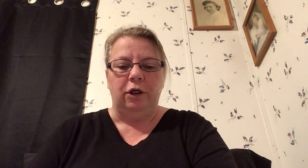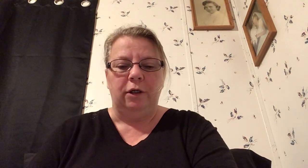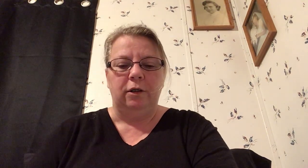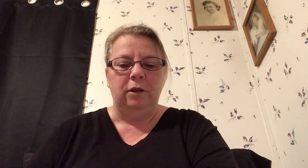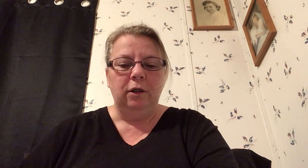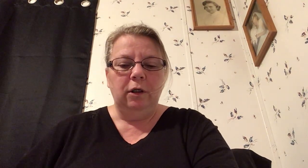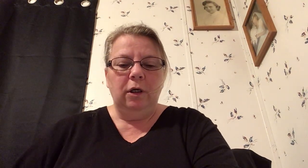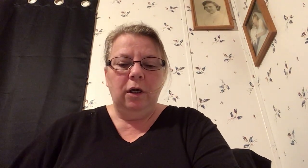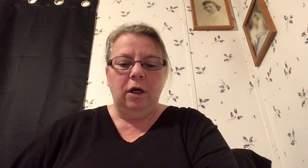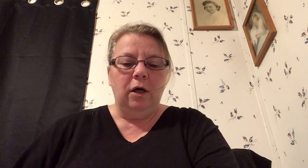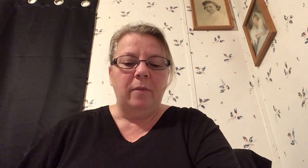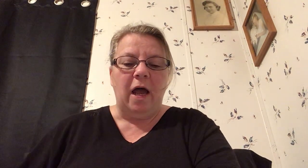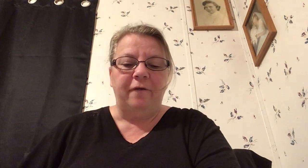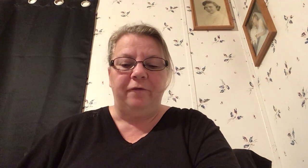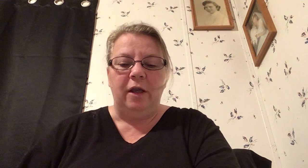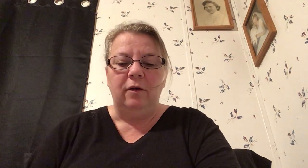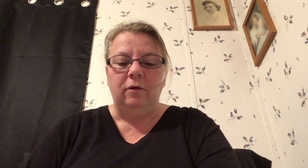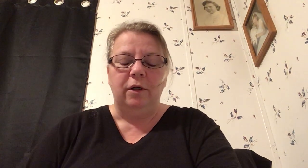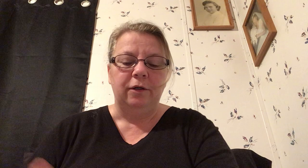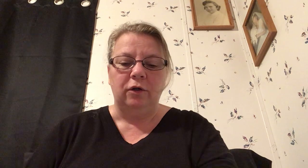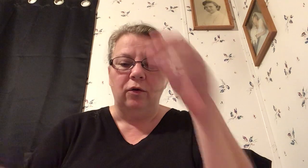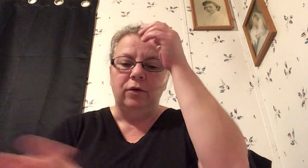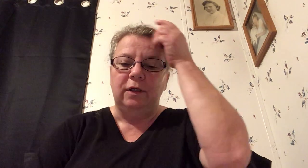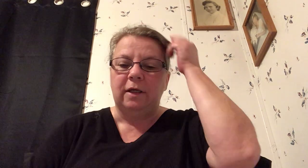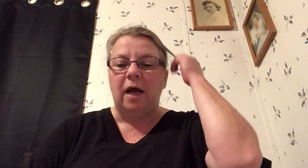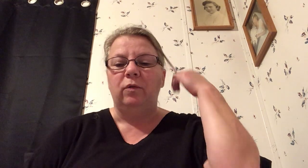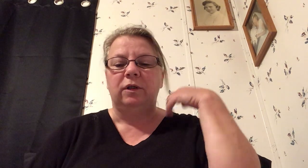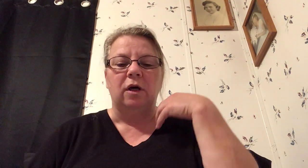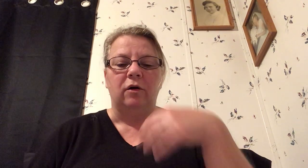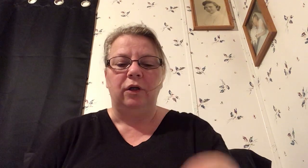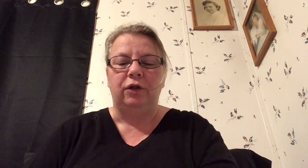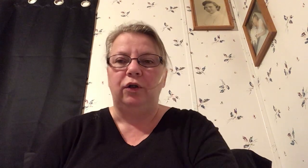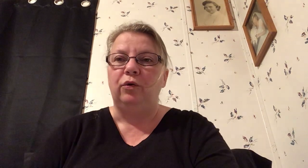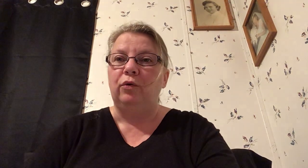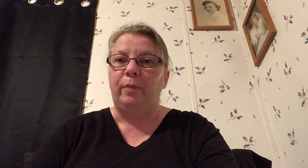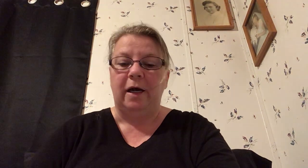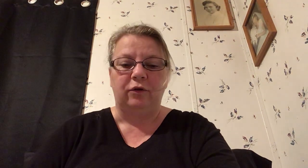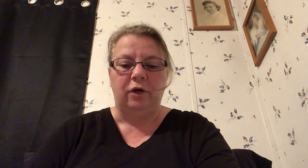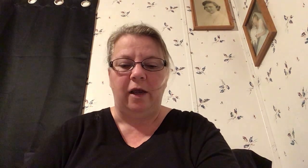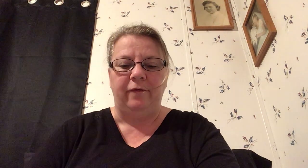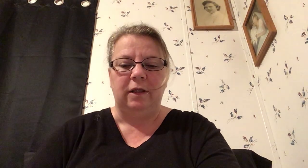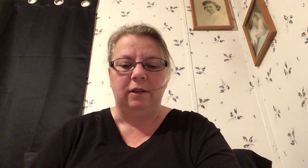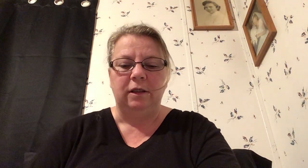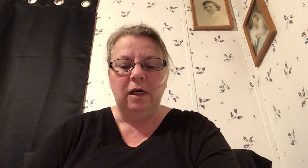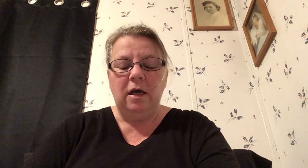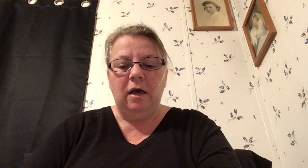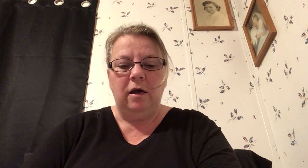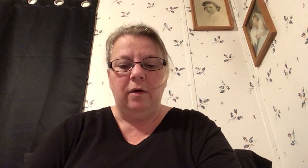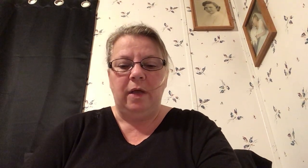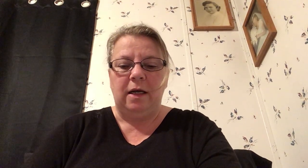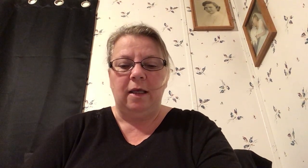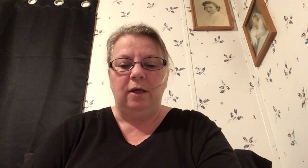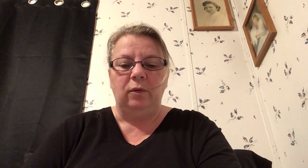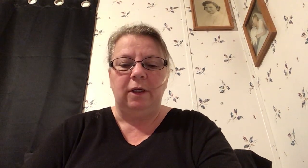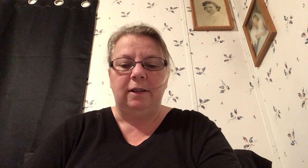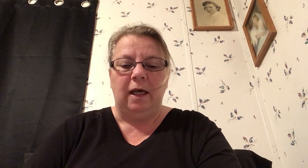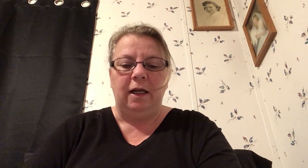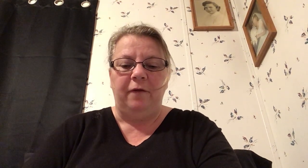um i feel so this guy was talking to pastor evans um and i liked what he said i